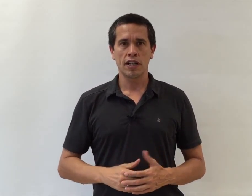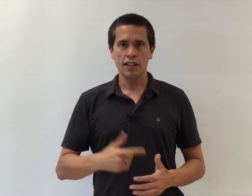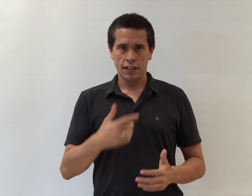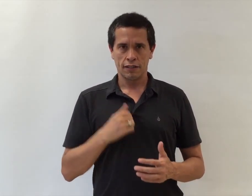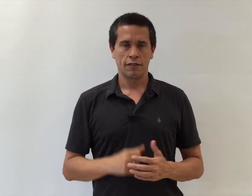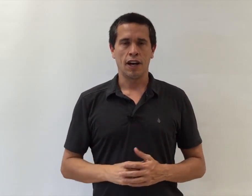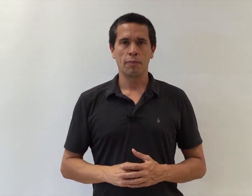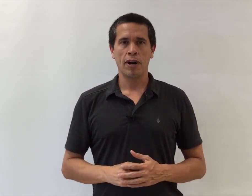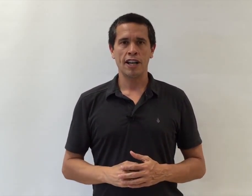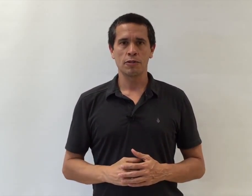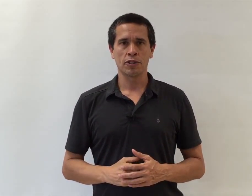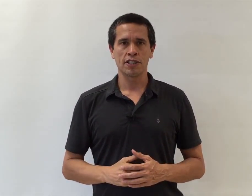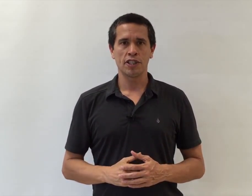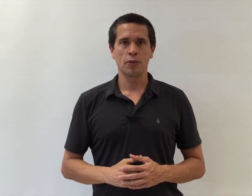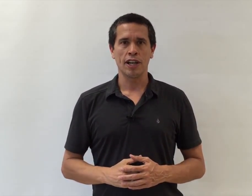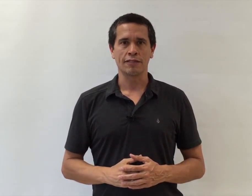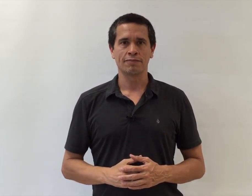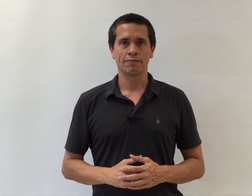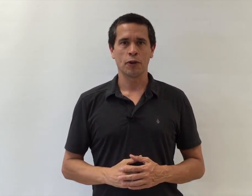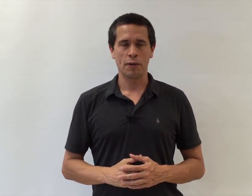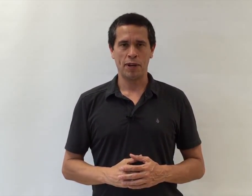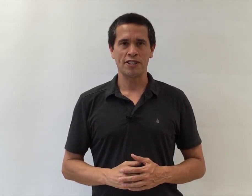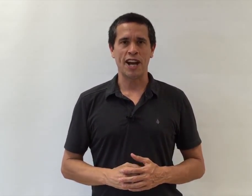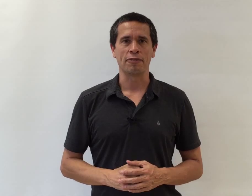done, unpause and we'll continue on. Go ahead and pause now.